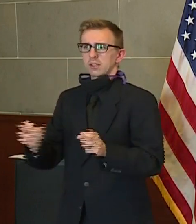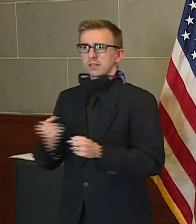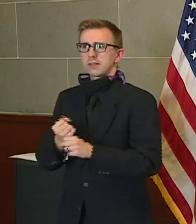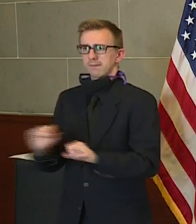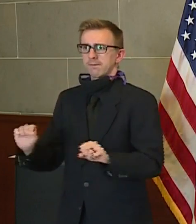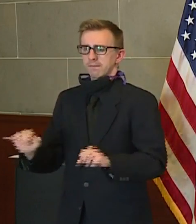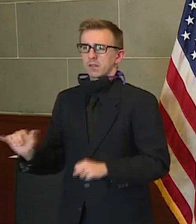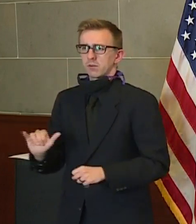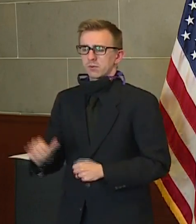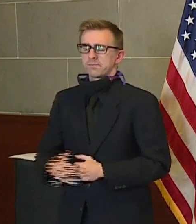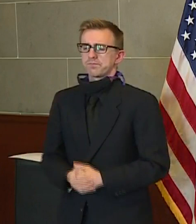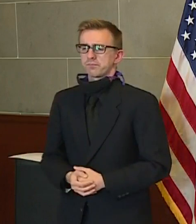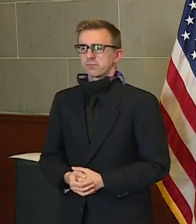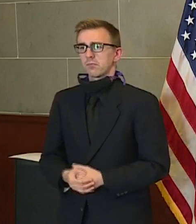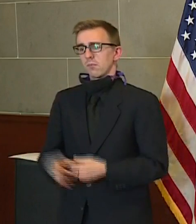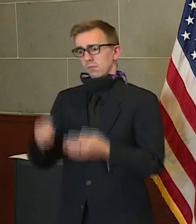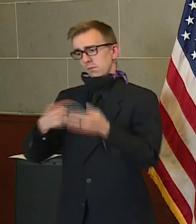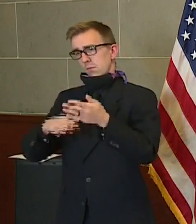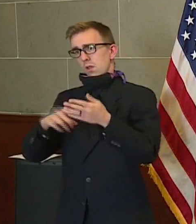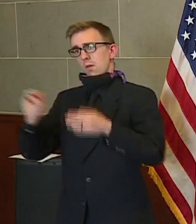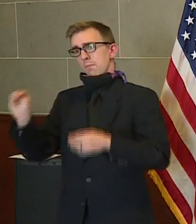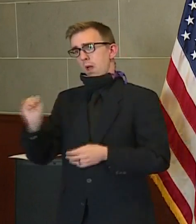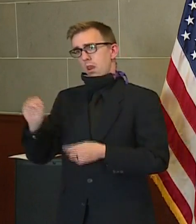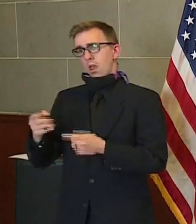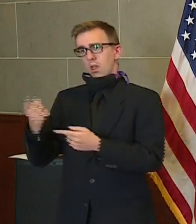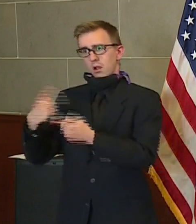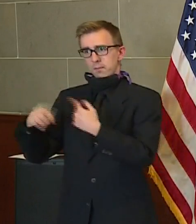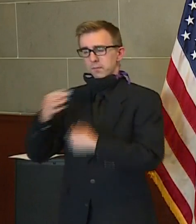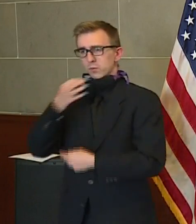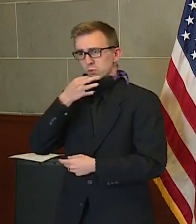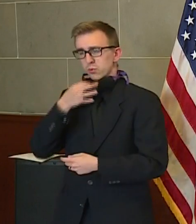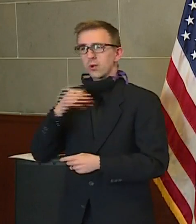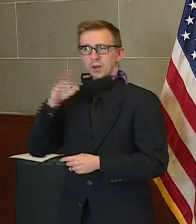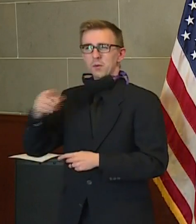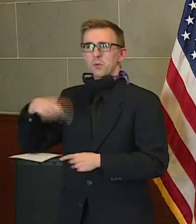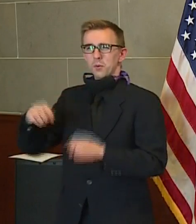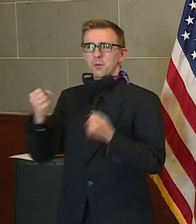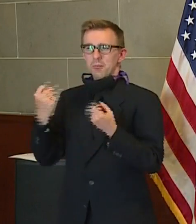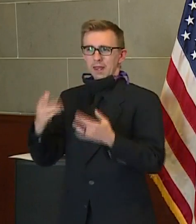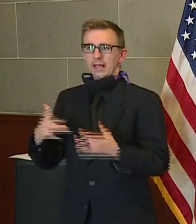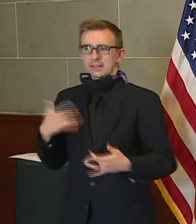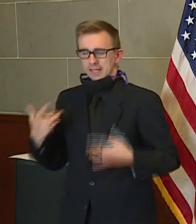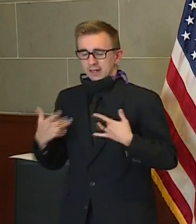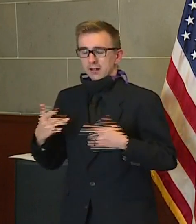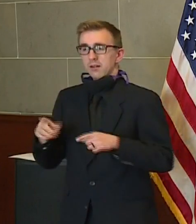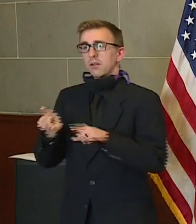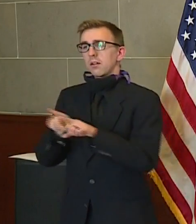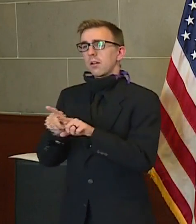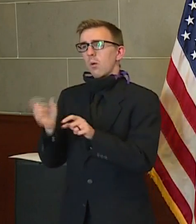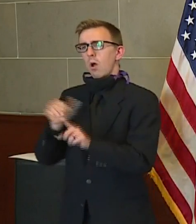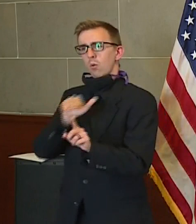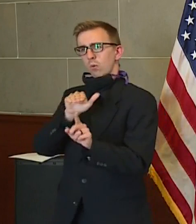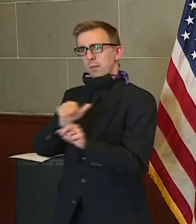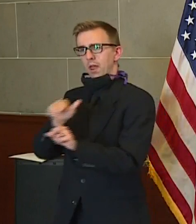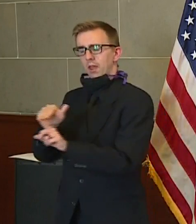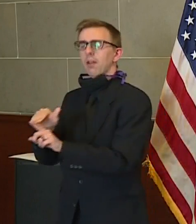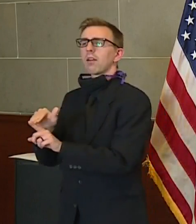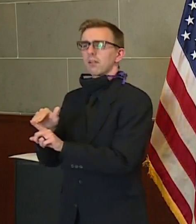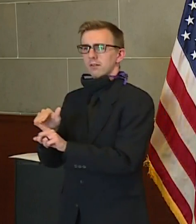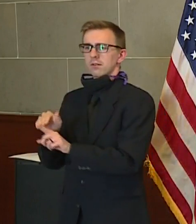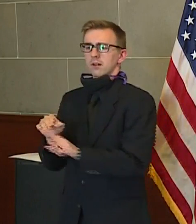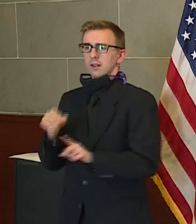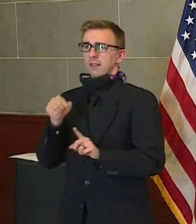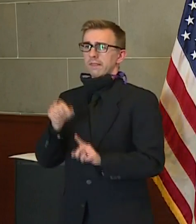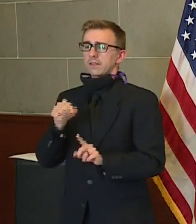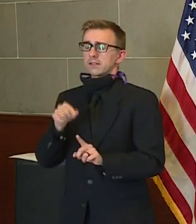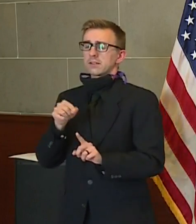As Monday approaches, I know many people are excited. But I want to remind everyone that